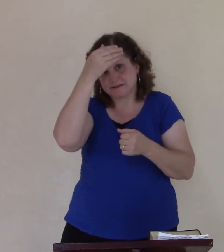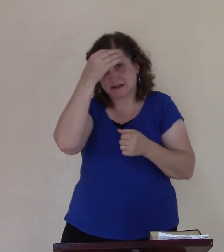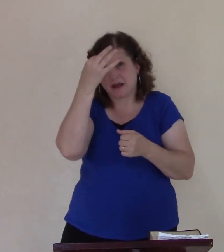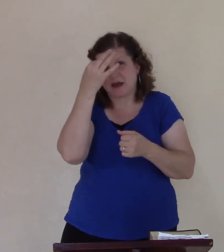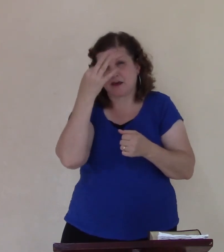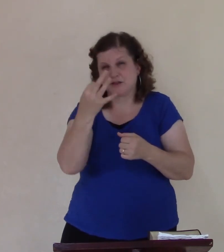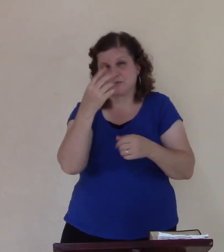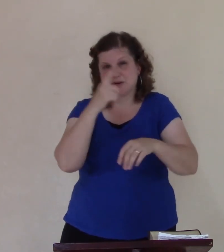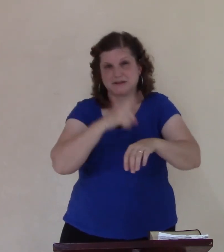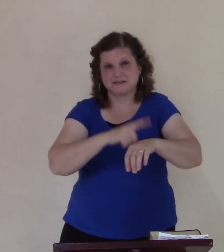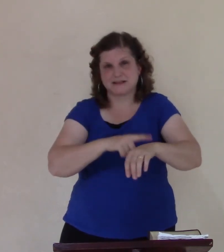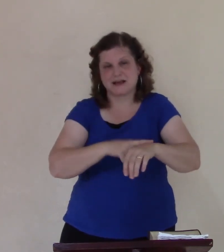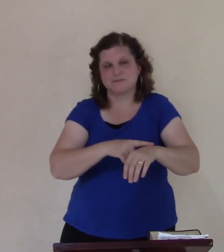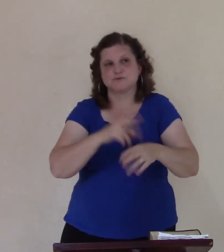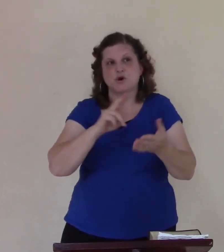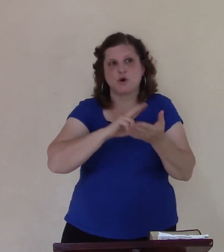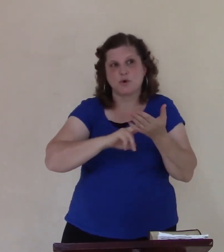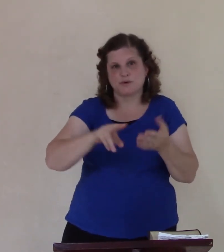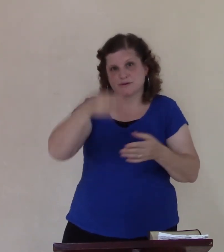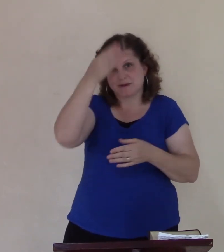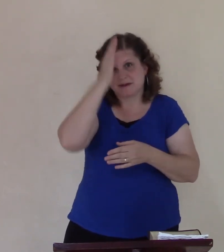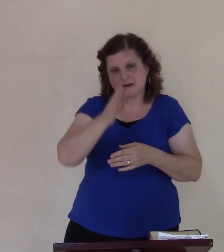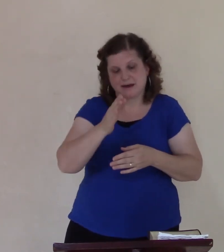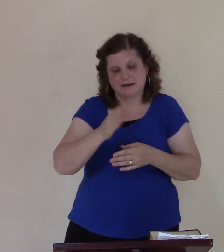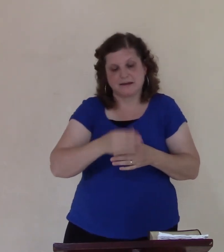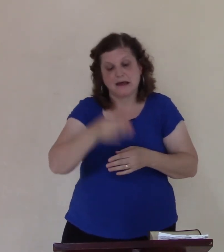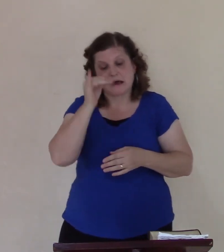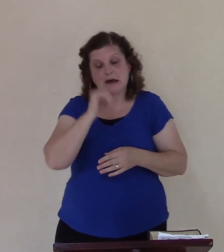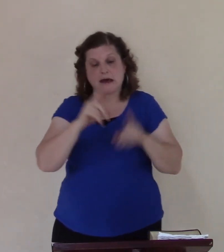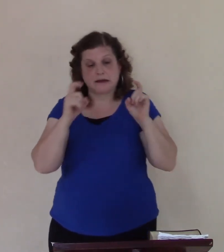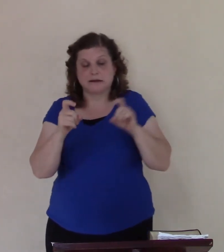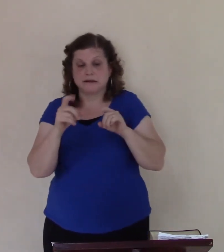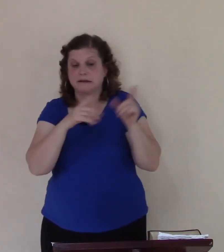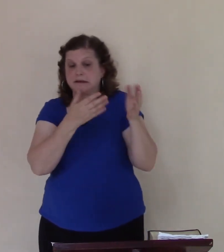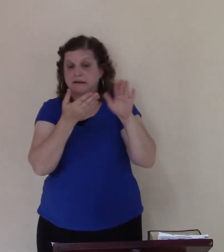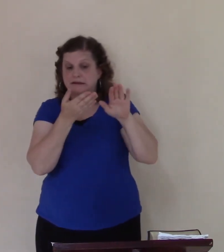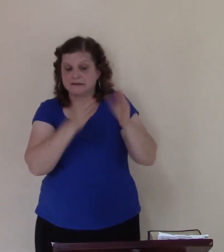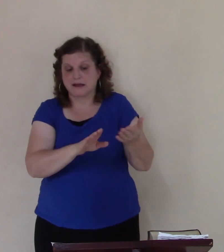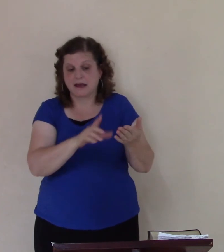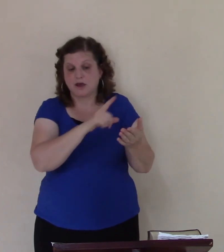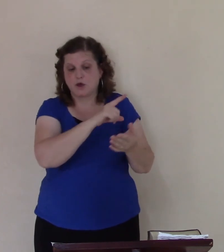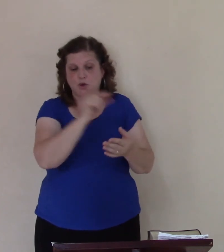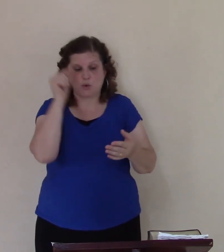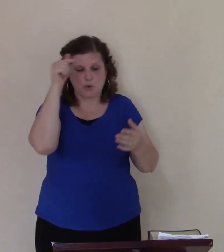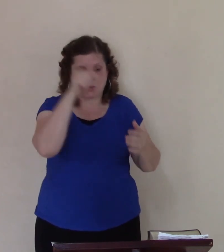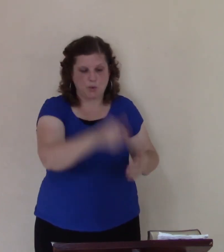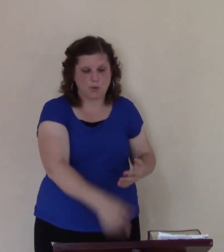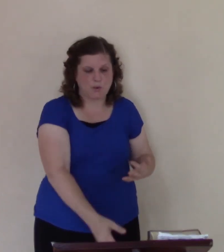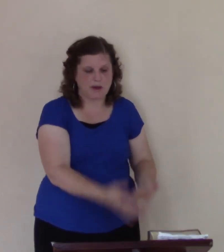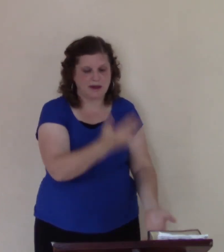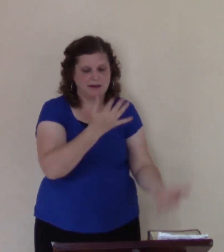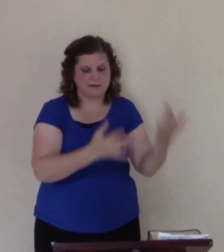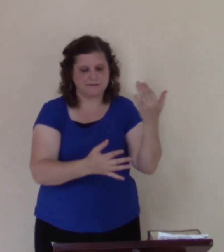God I deserve to die and go to a place of all hell that's what I deserve I'm glad God has not given me what I deserve